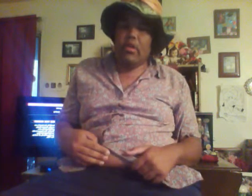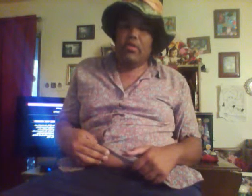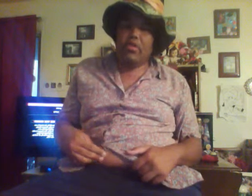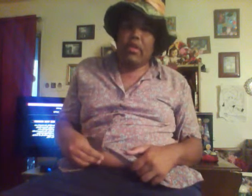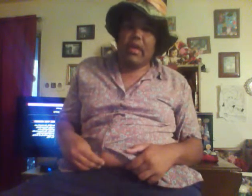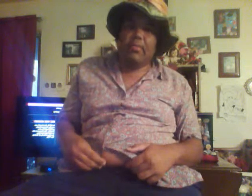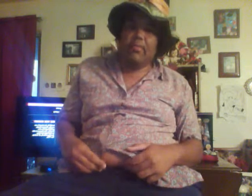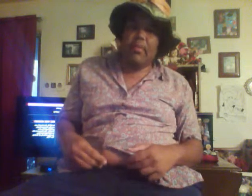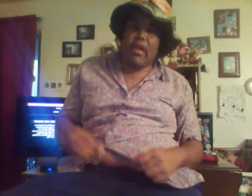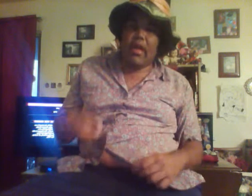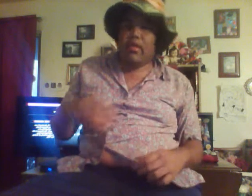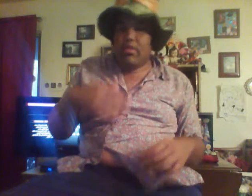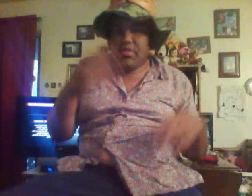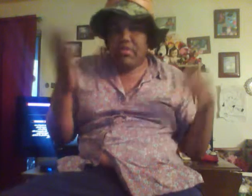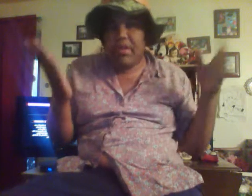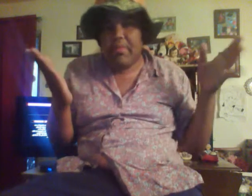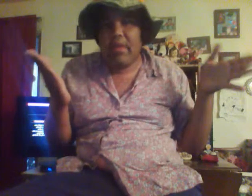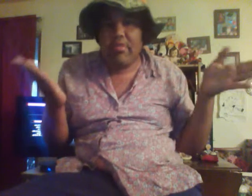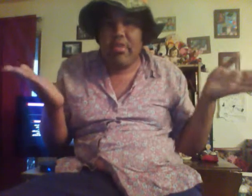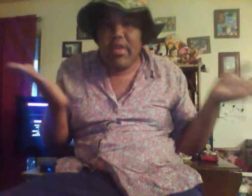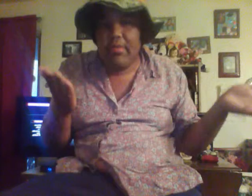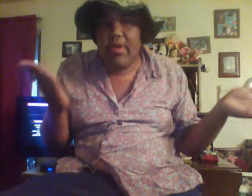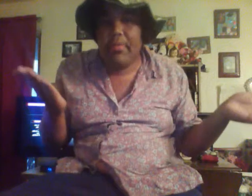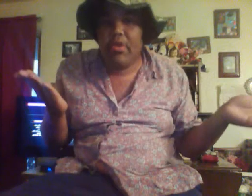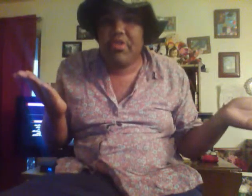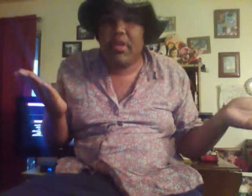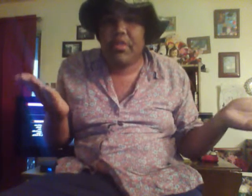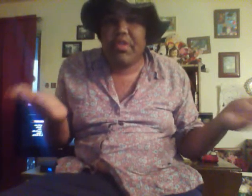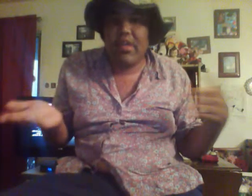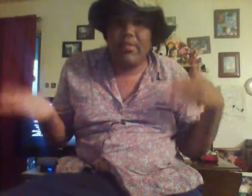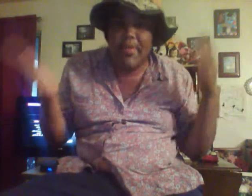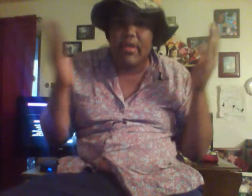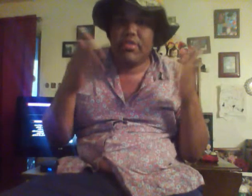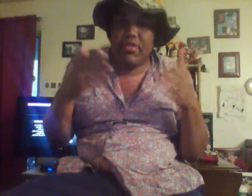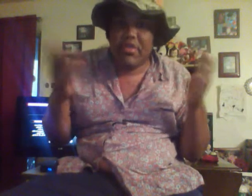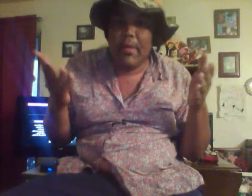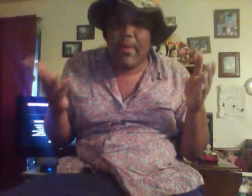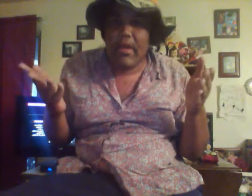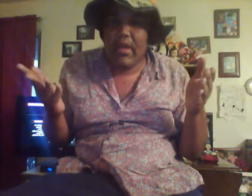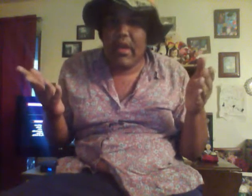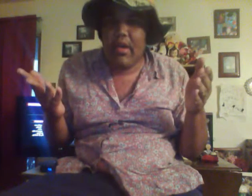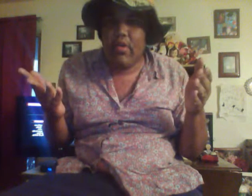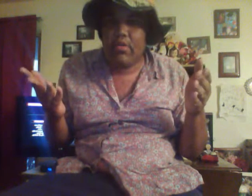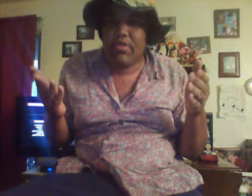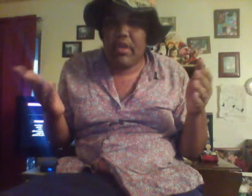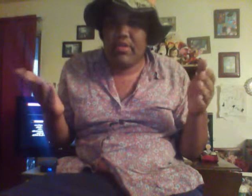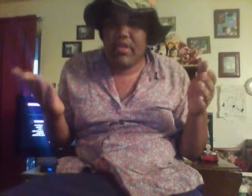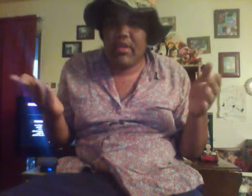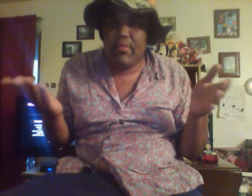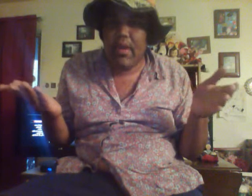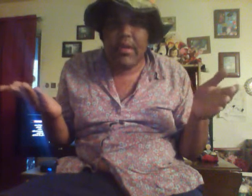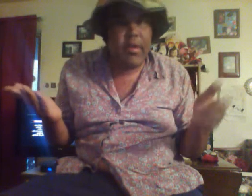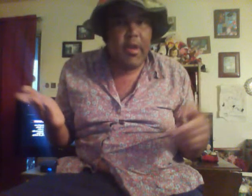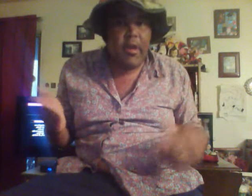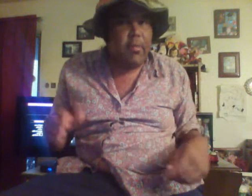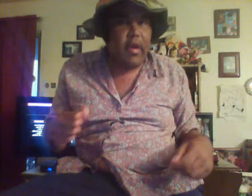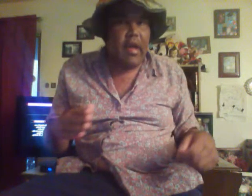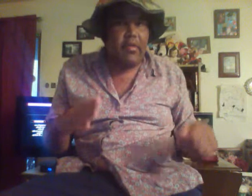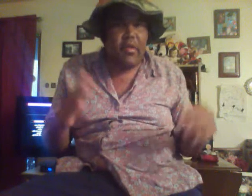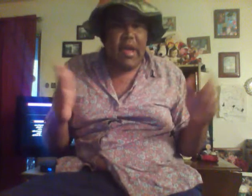So, like... But, like... Sometimes you hear what a person looks like. You picture somebody else, I think. Like... But I don't know